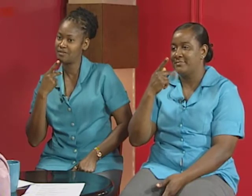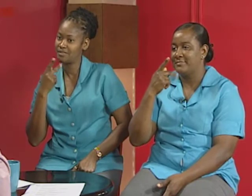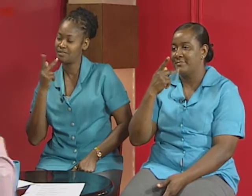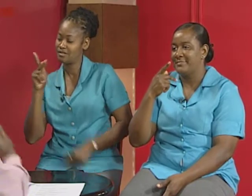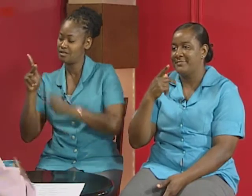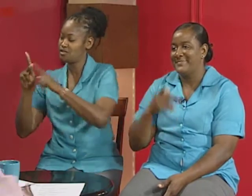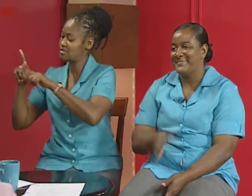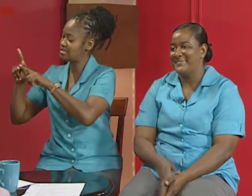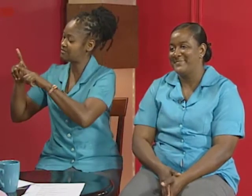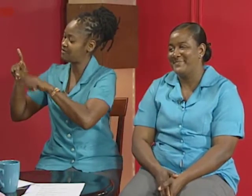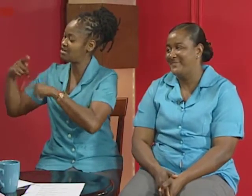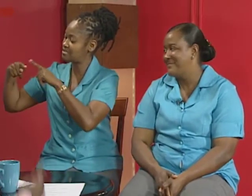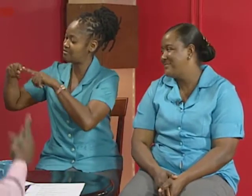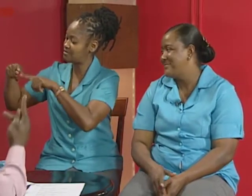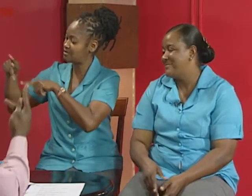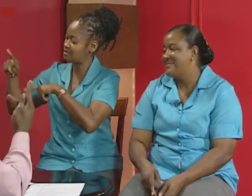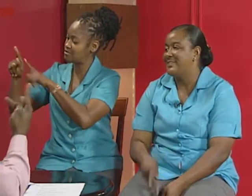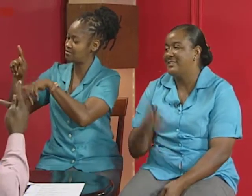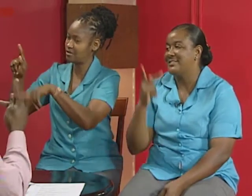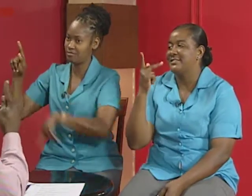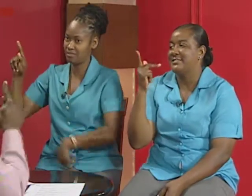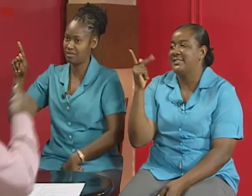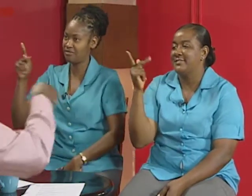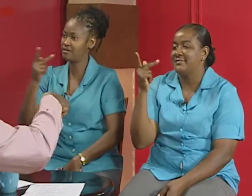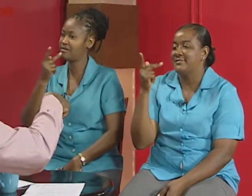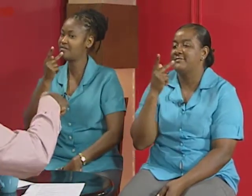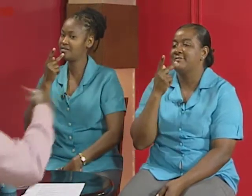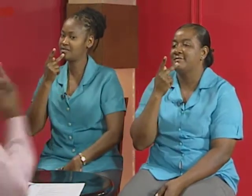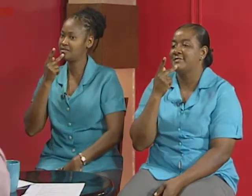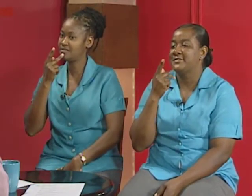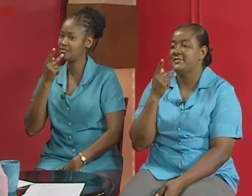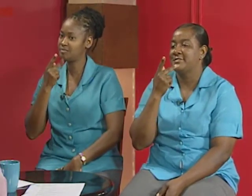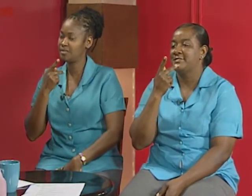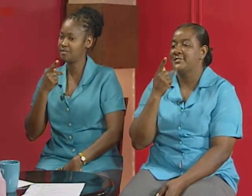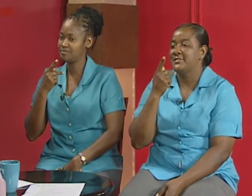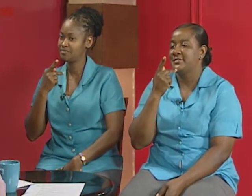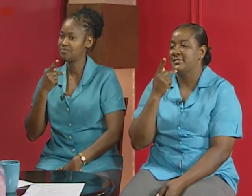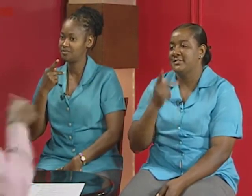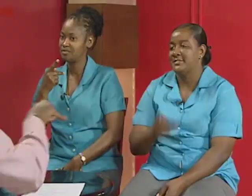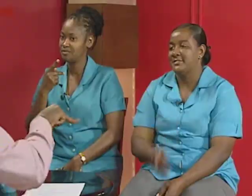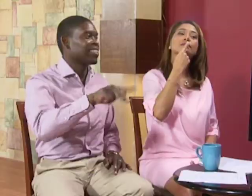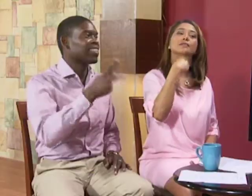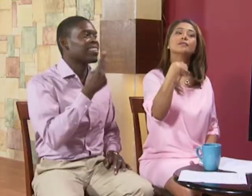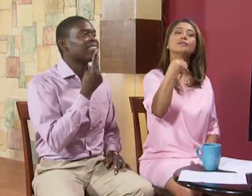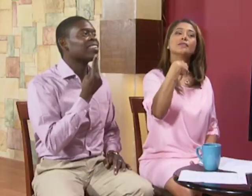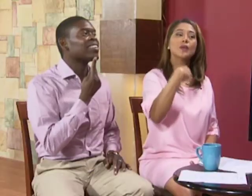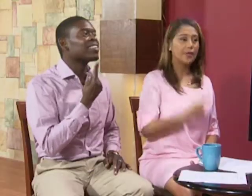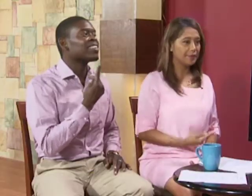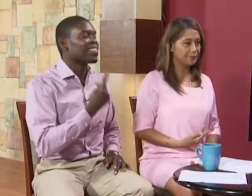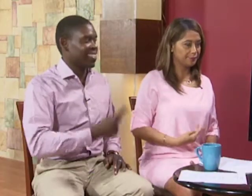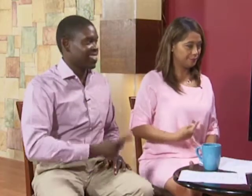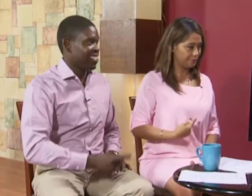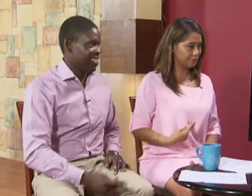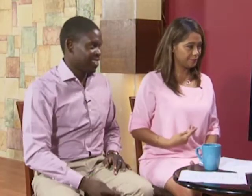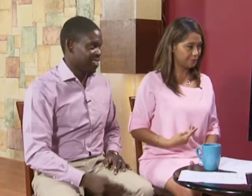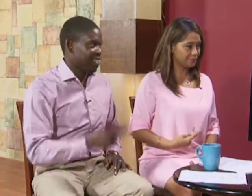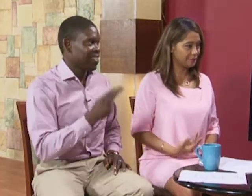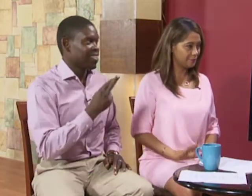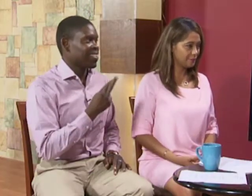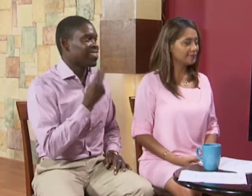down use this finger instead of this one use your middle finger down pink okay that's right here so red is this way pink is this way